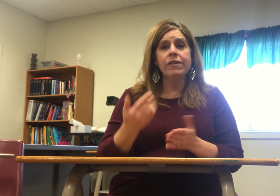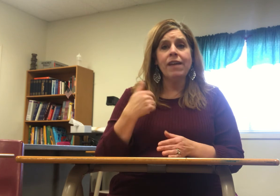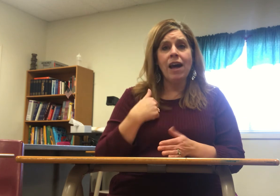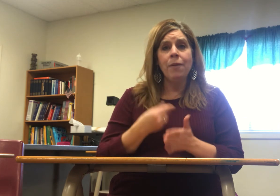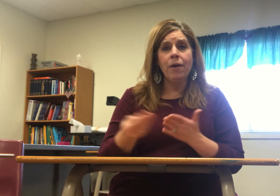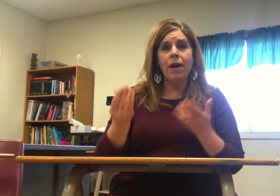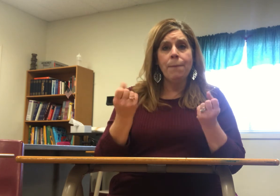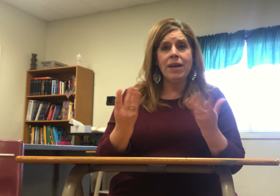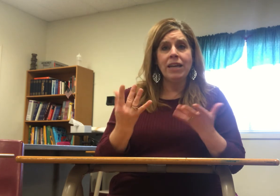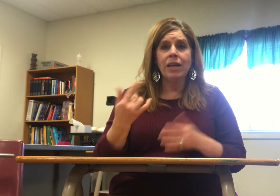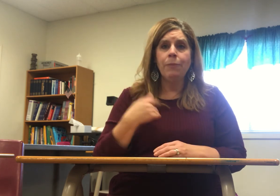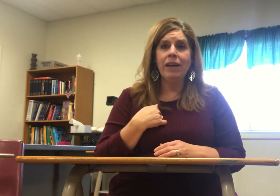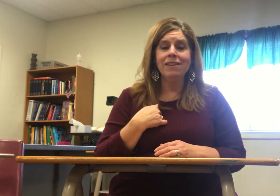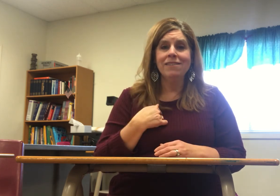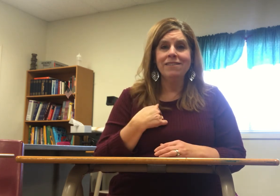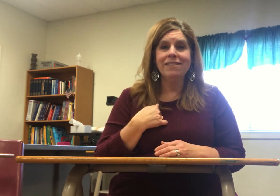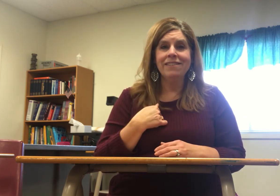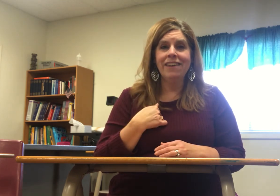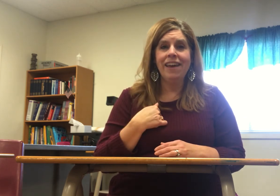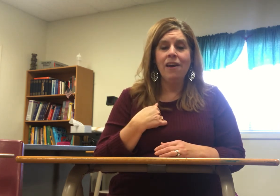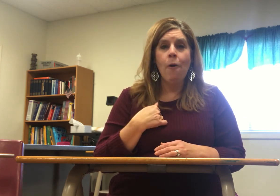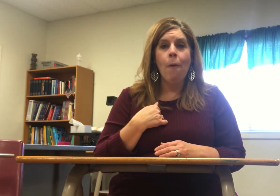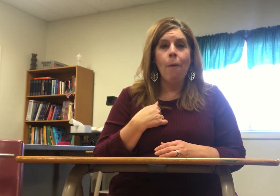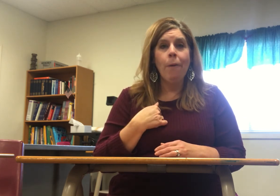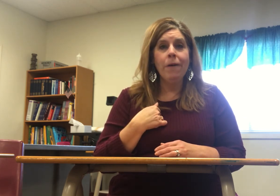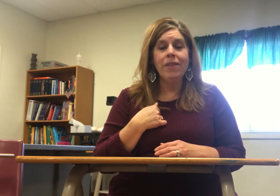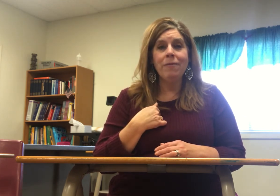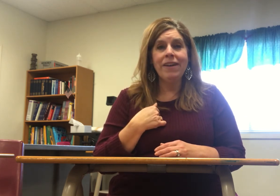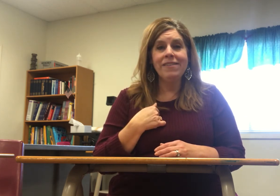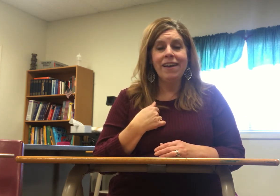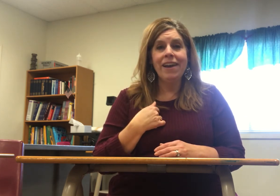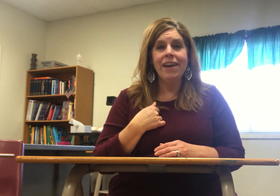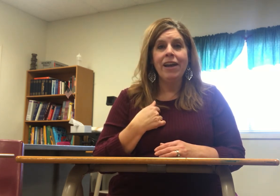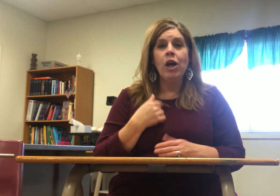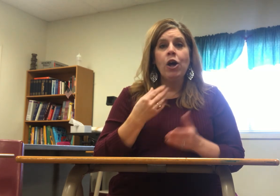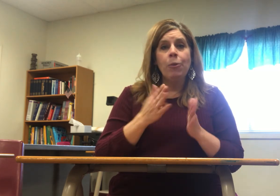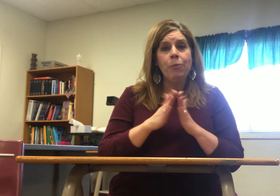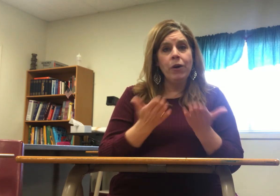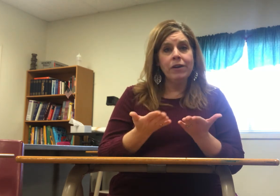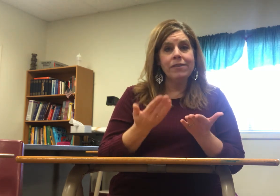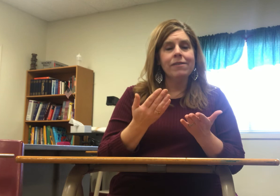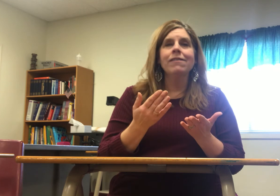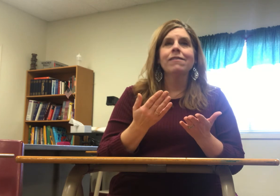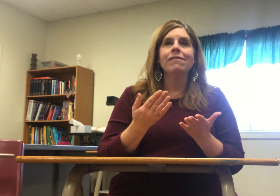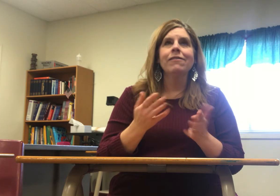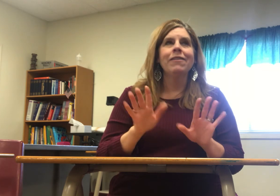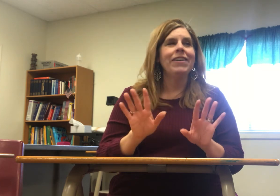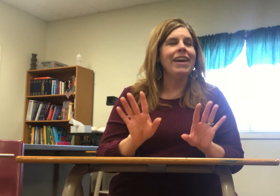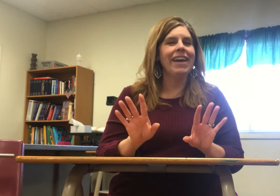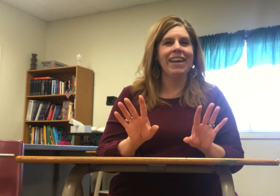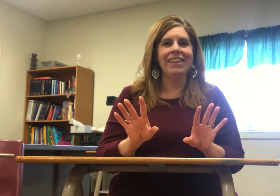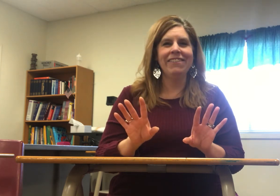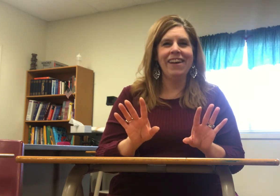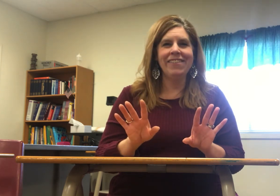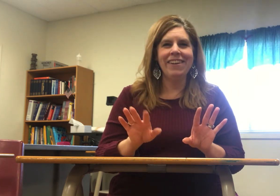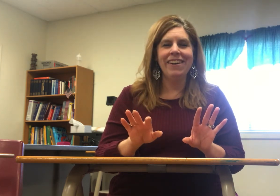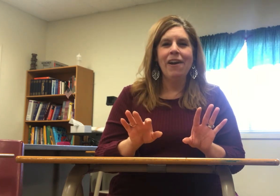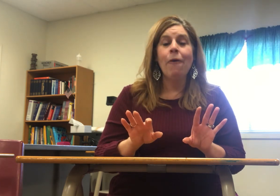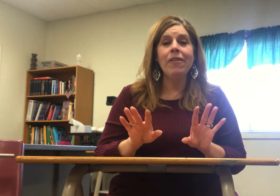I bought many me okay or they might say books wait a minute I got a little lost there or they